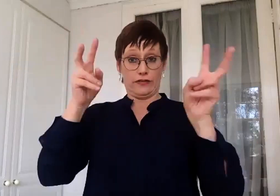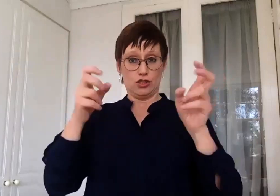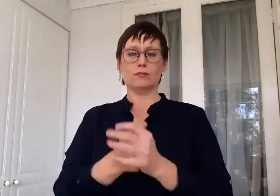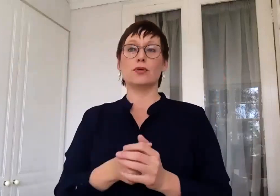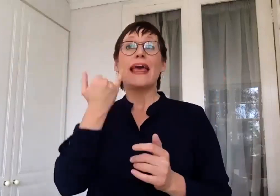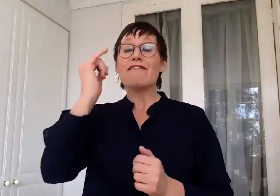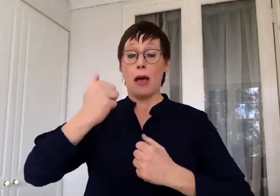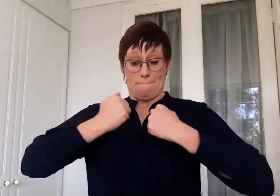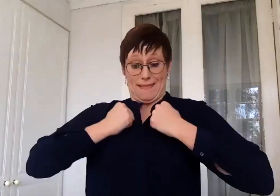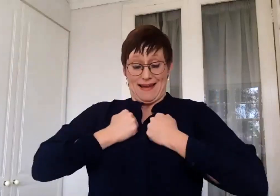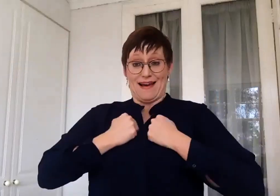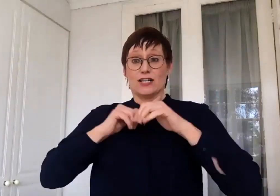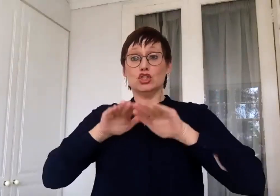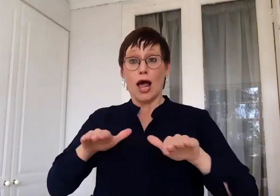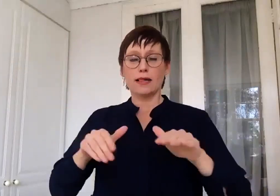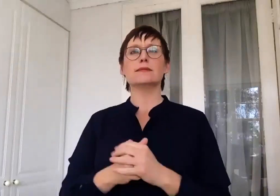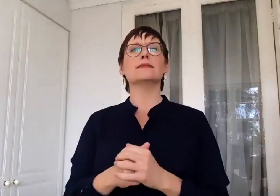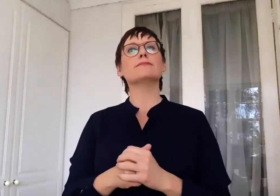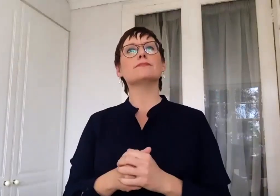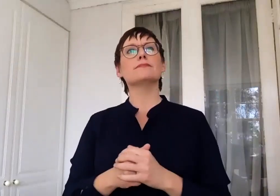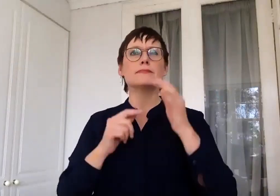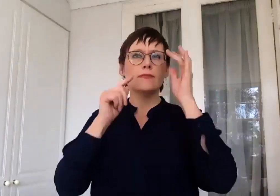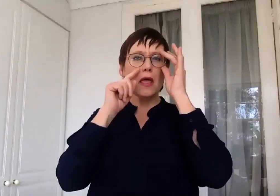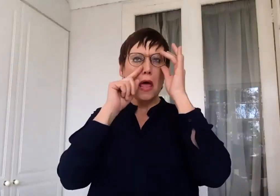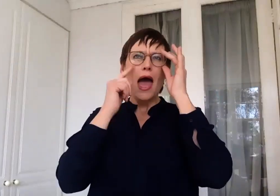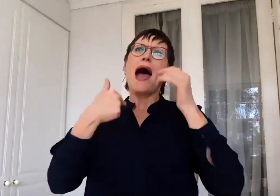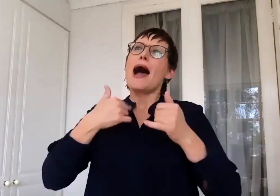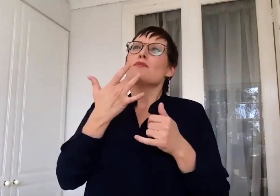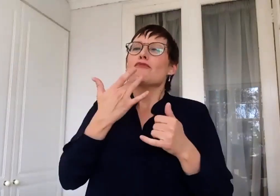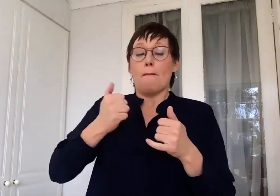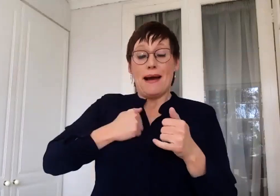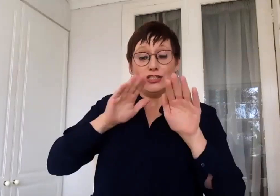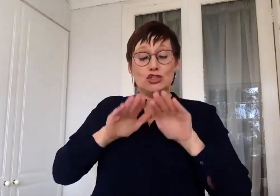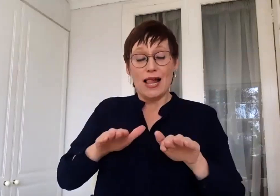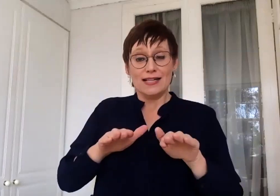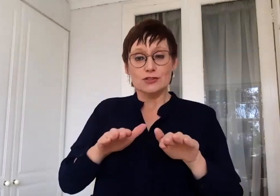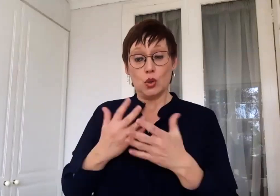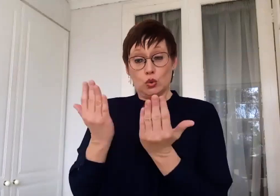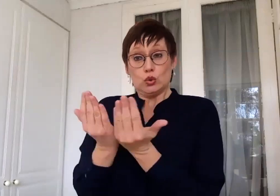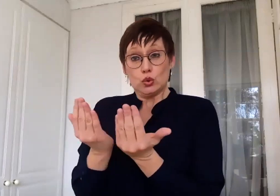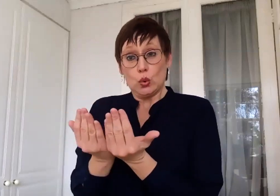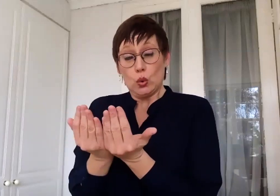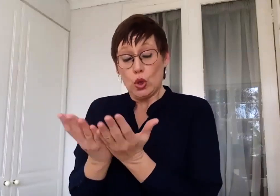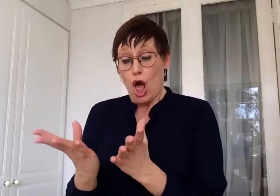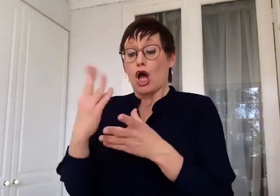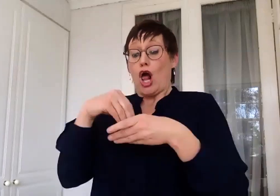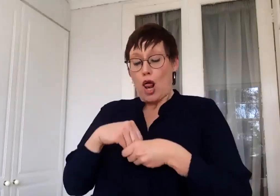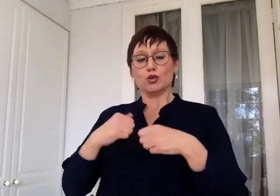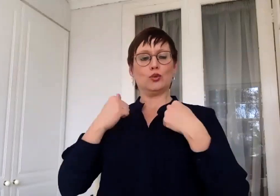child, I would want them to, you know, be close to home. I'm so glad you said mainstreaming instead of inclusion because